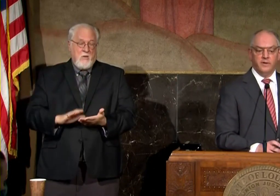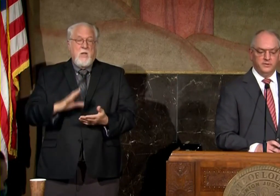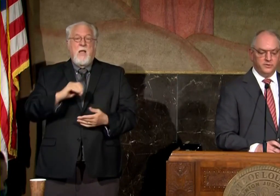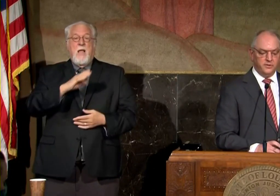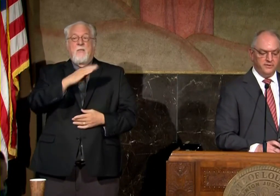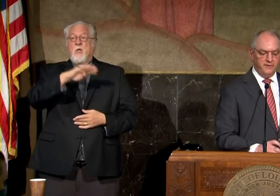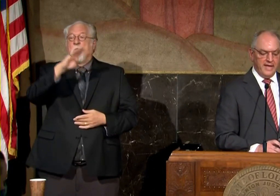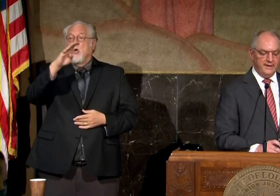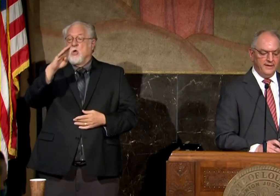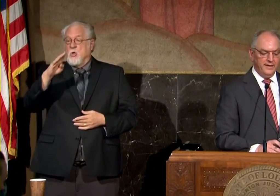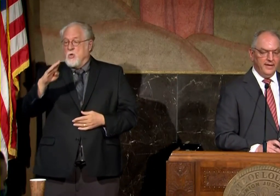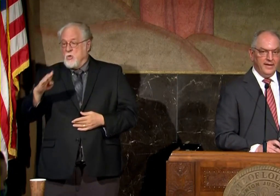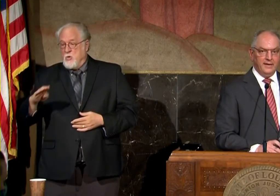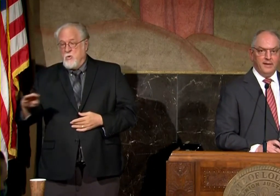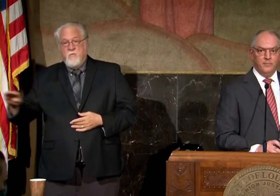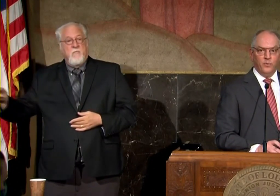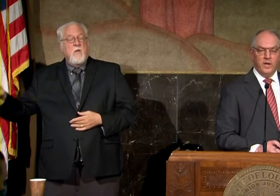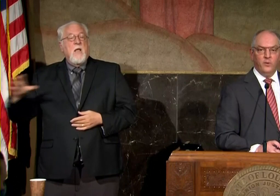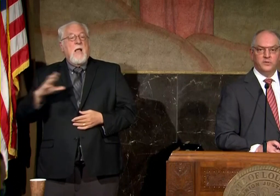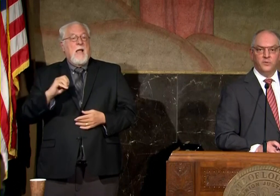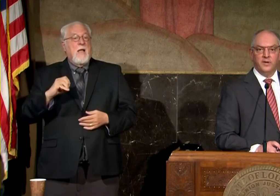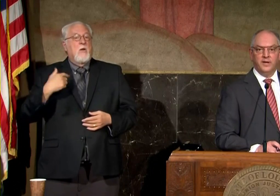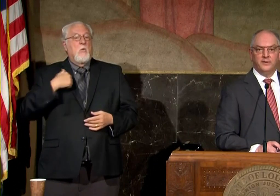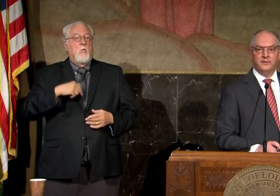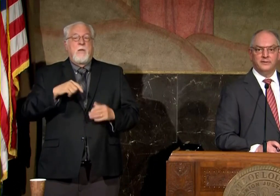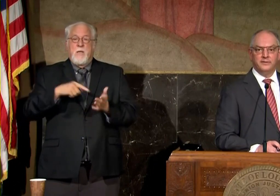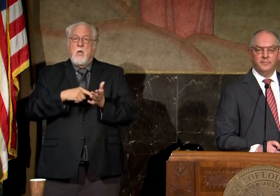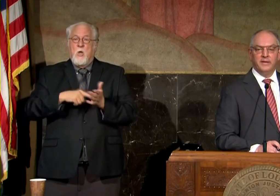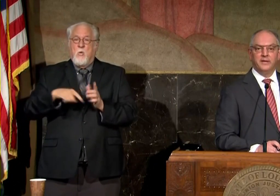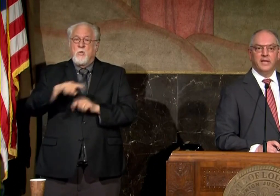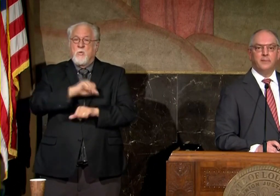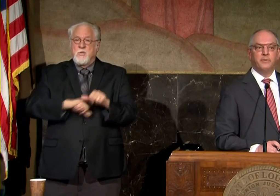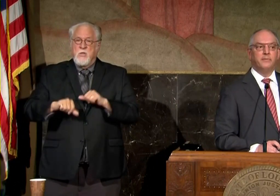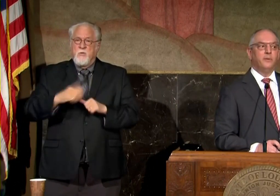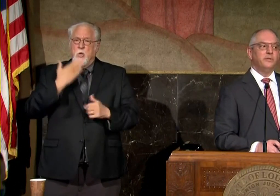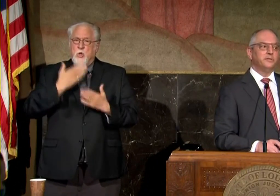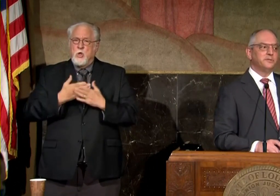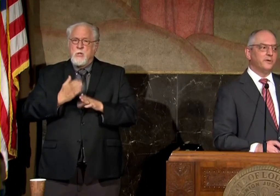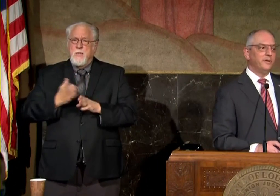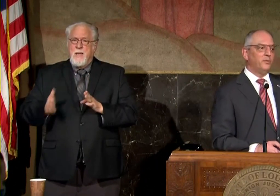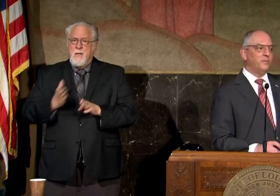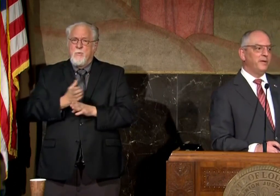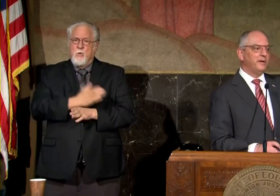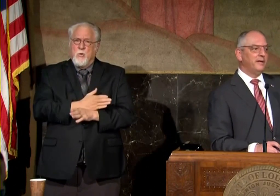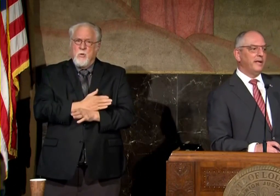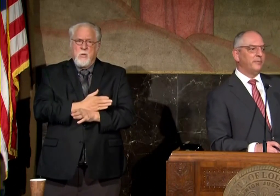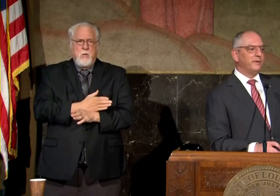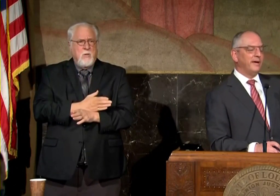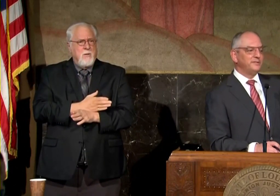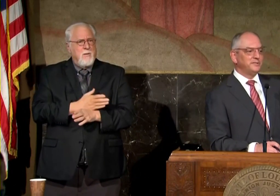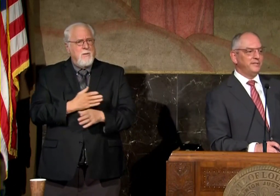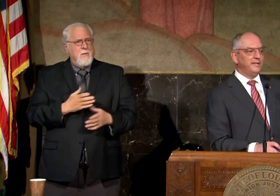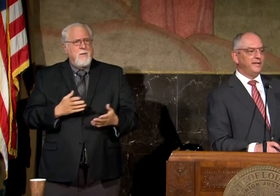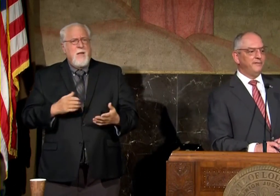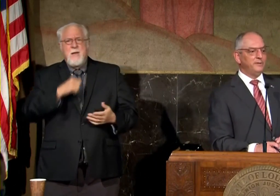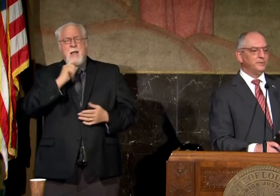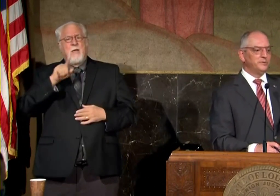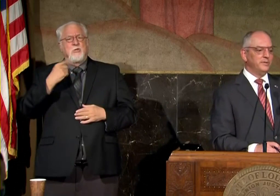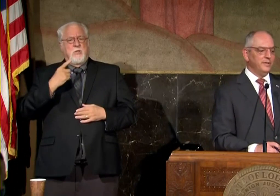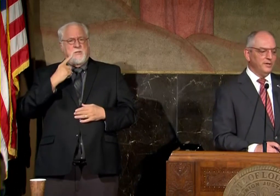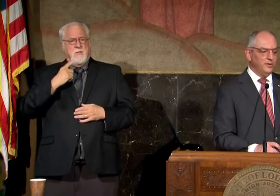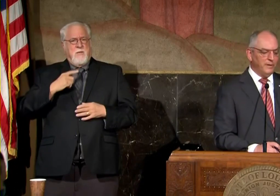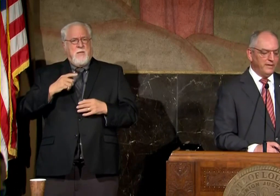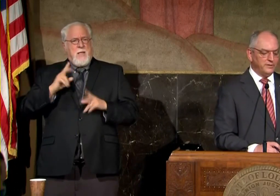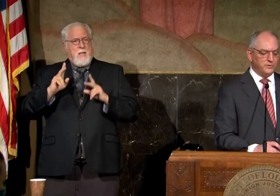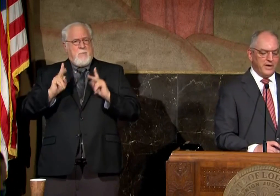curve uh start to flatten and and we owe it to one another to be a good neighbor and we should certainly want to be a good neighbor not just to the individuals